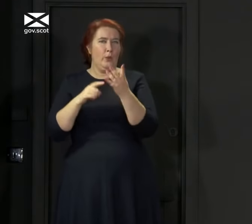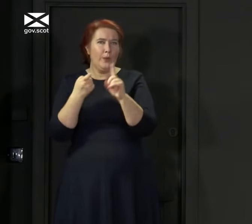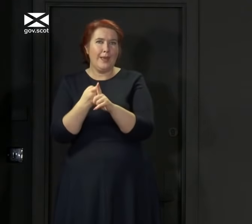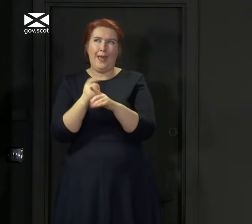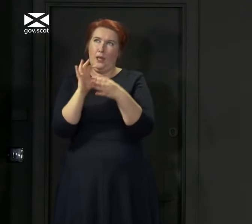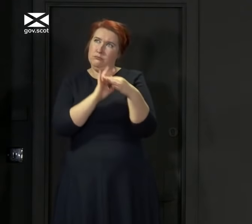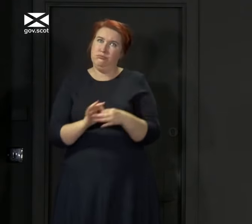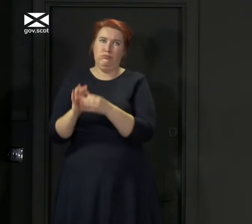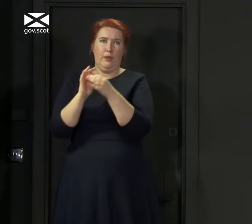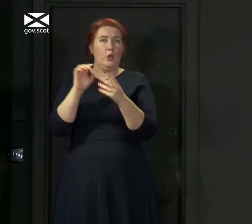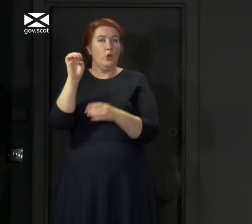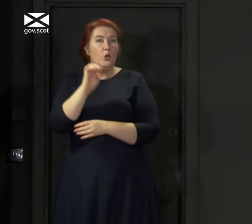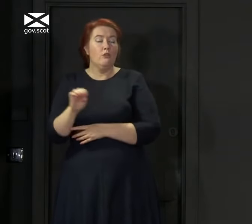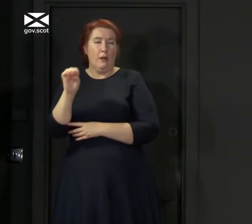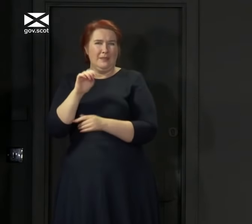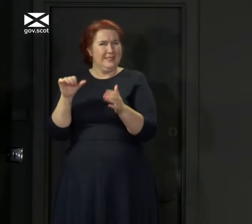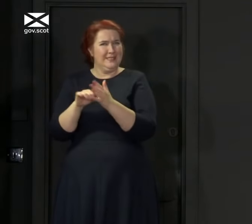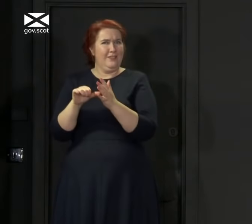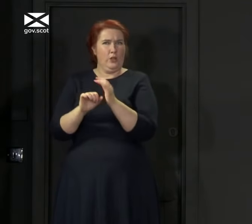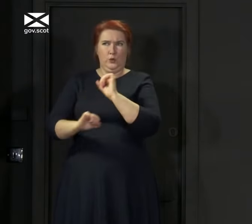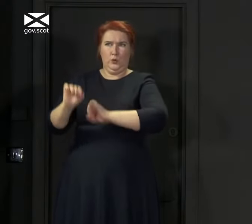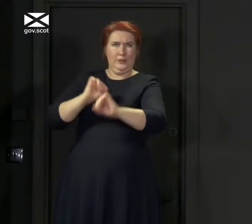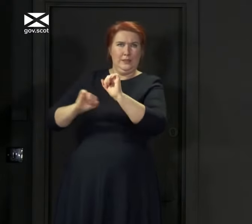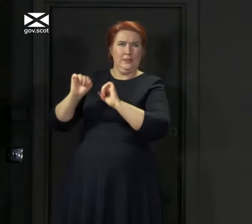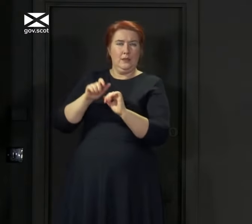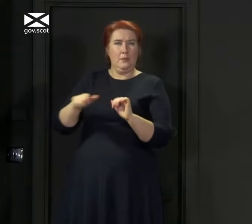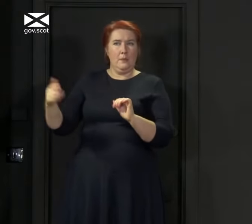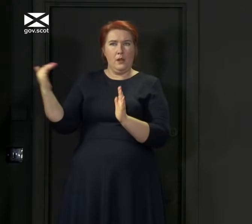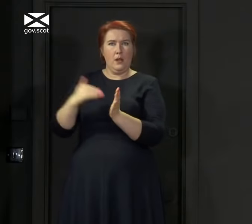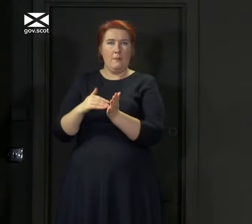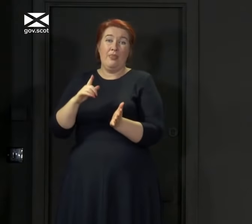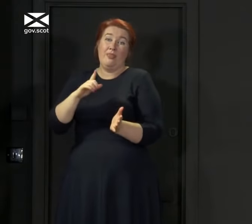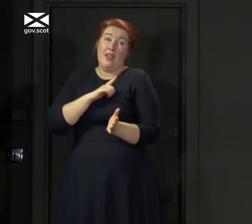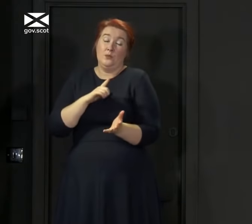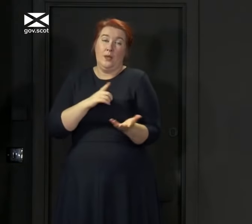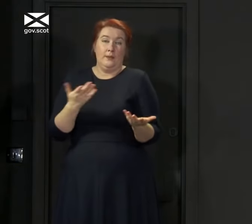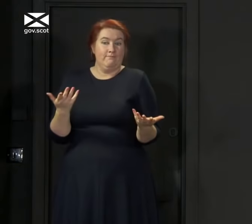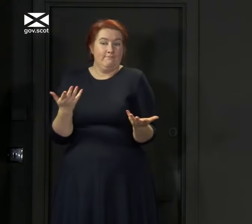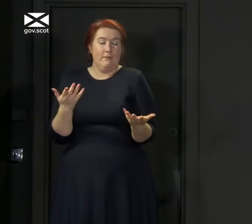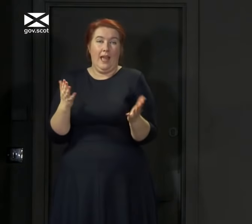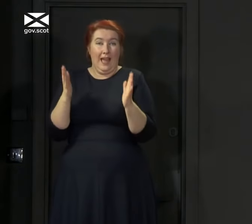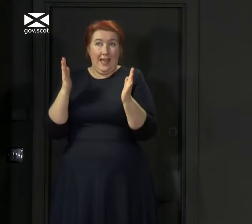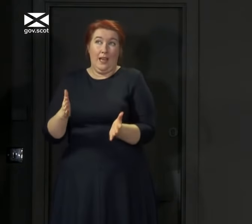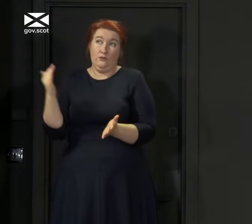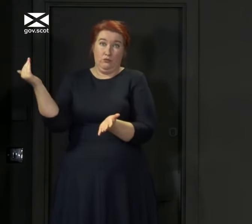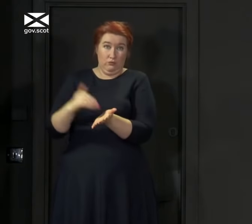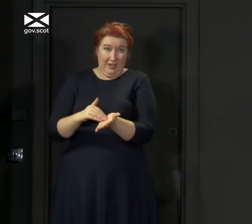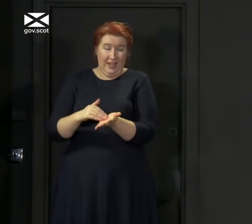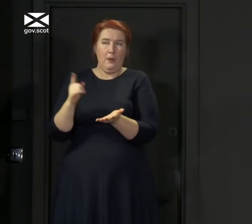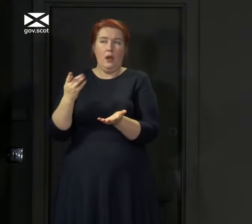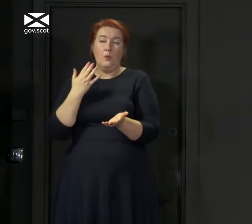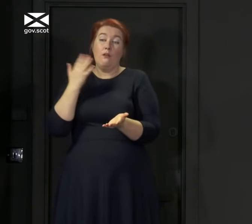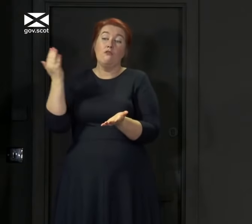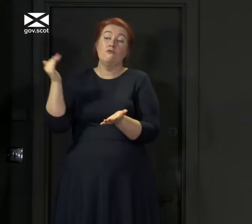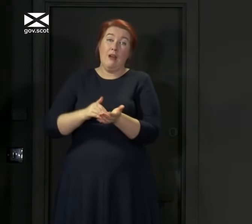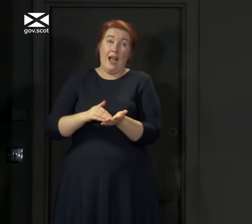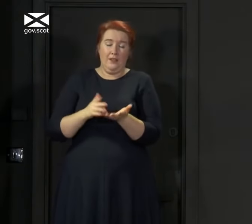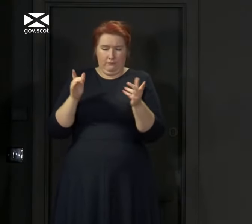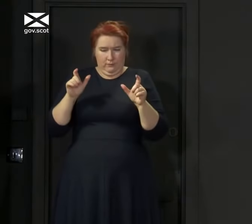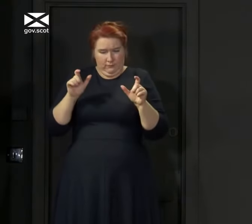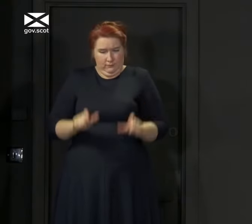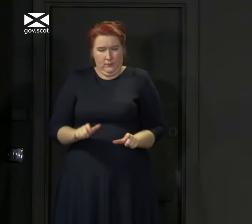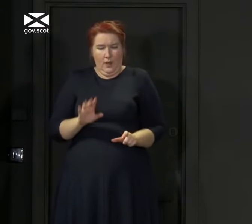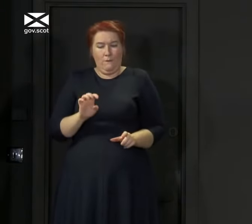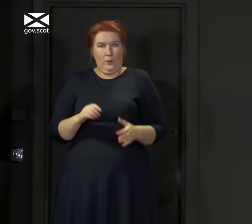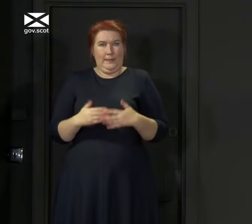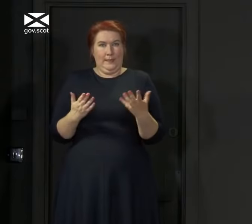Europe, that's difficult to do. So quarantine is the best way that we can devise at